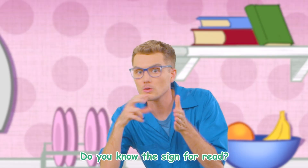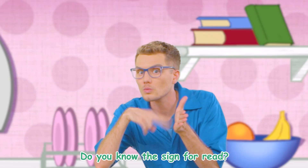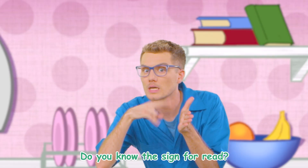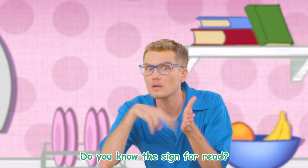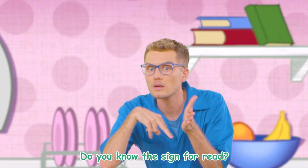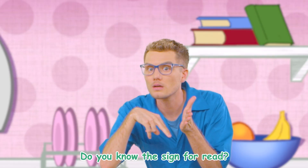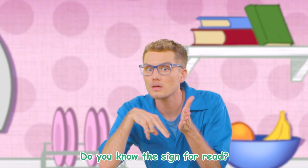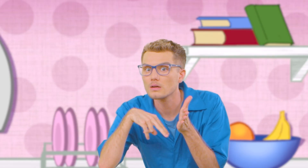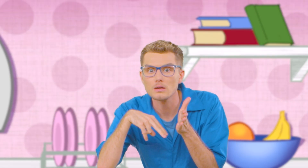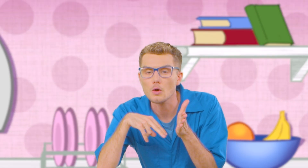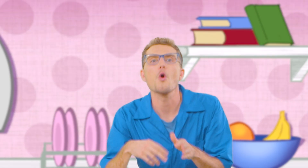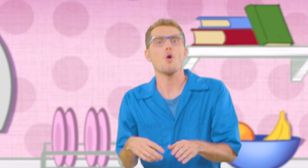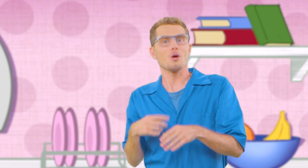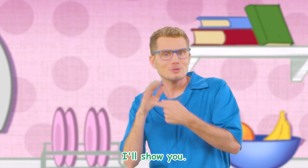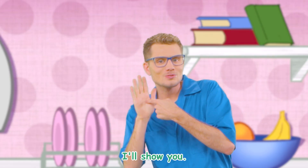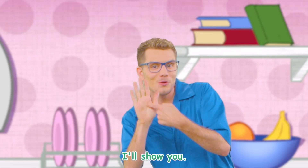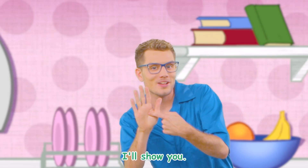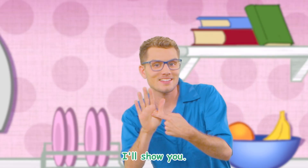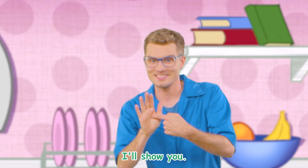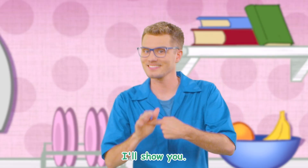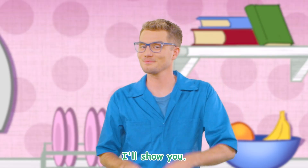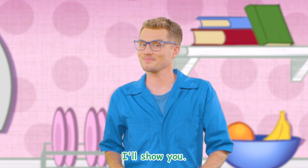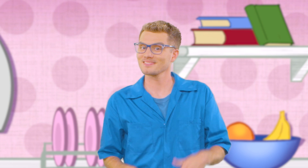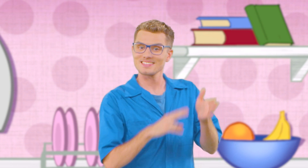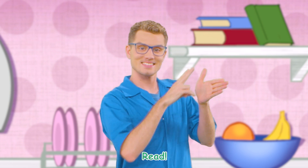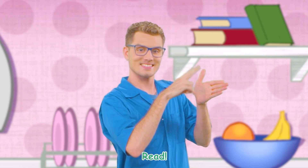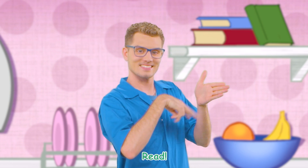sign for read? I'll show you! Read!